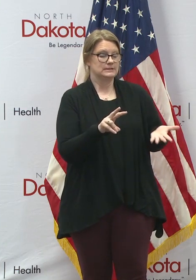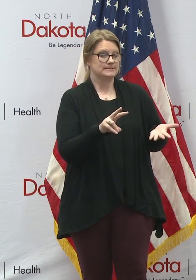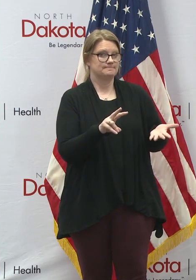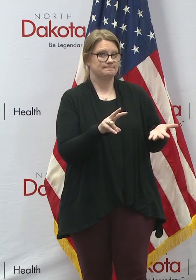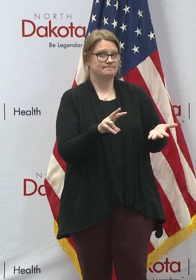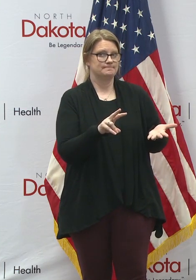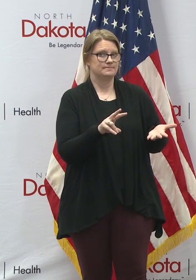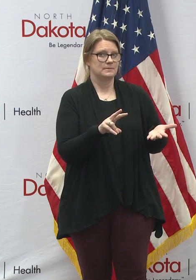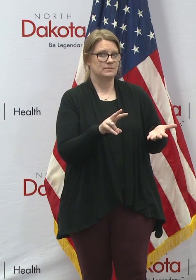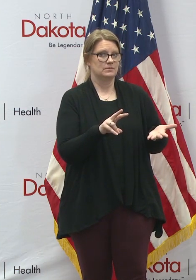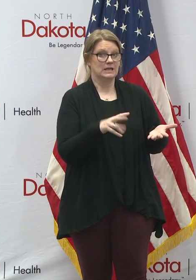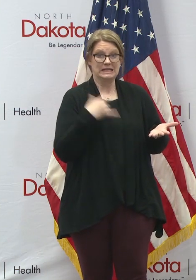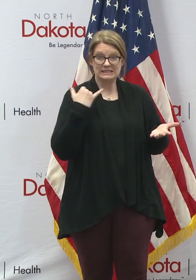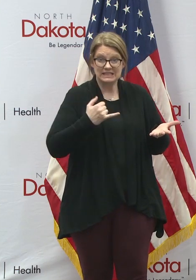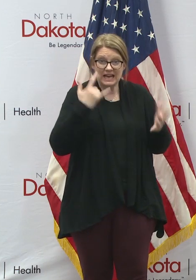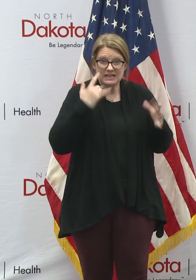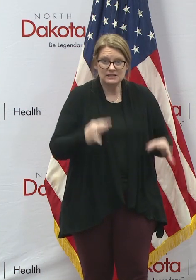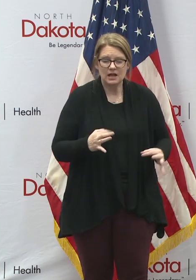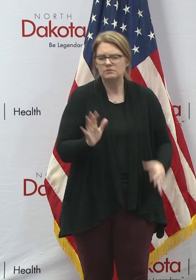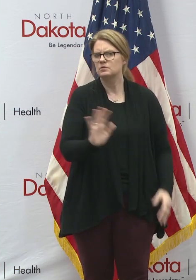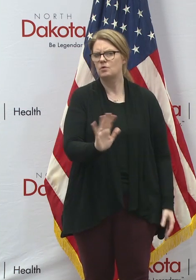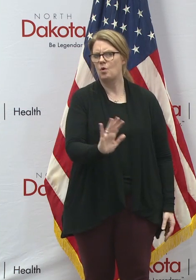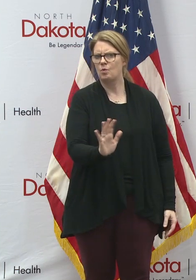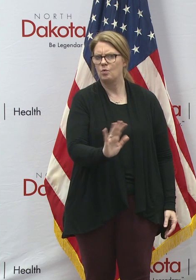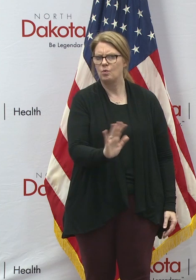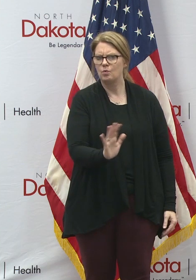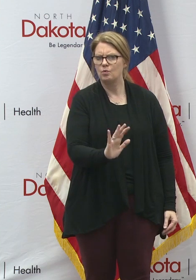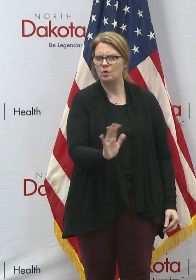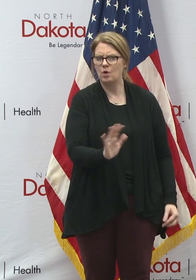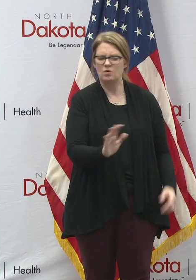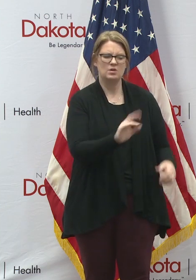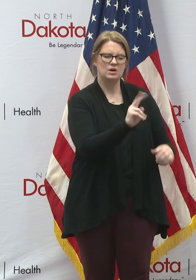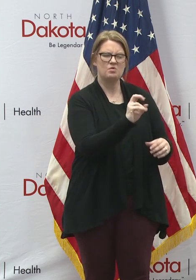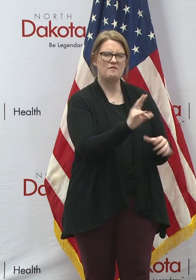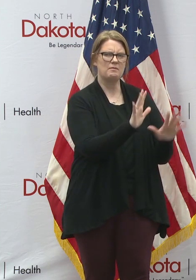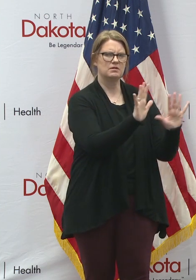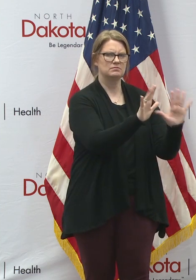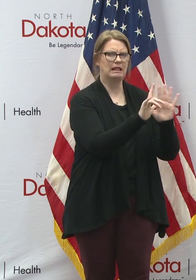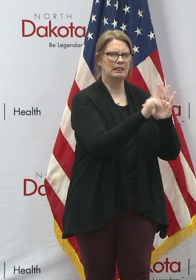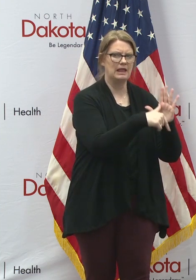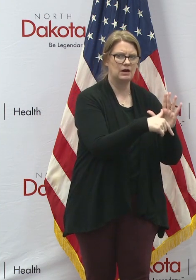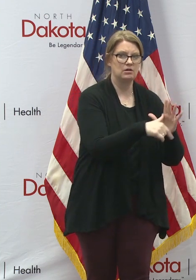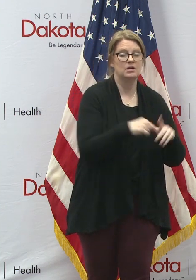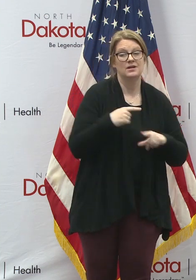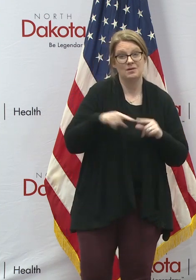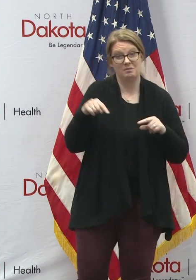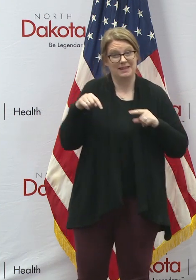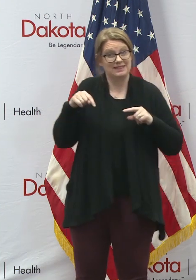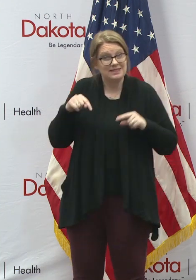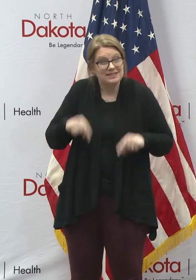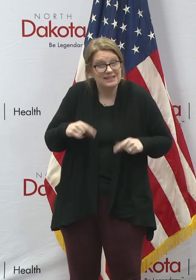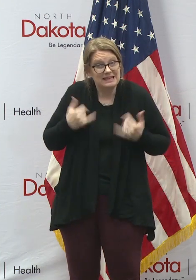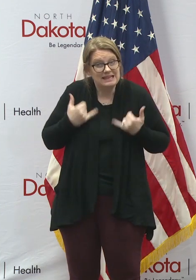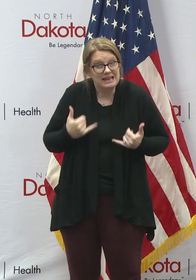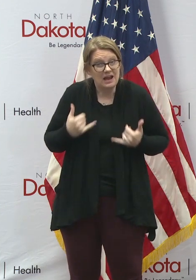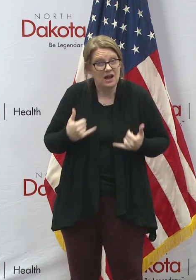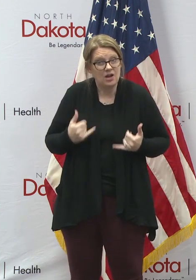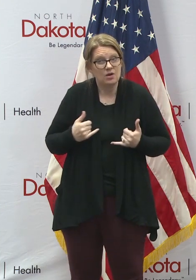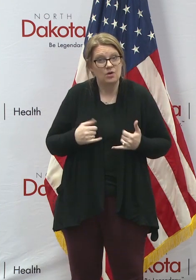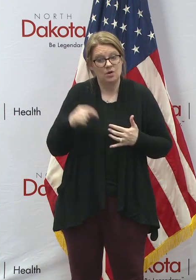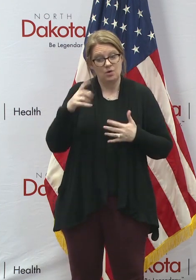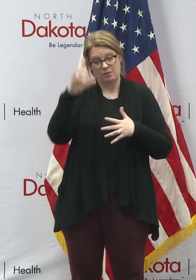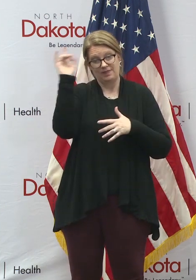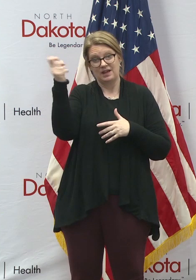decision that needs to be made today. But we're in the best position with our laws and what the governor has done with this